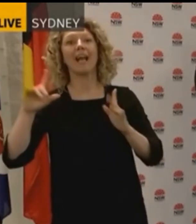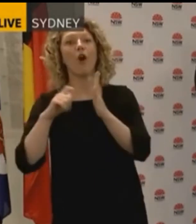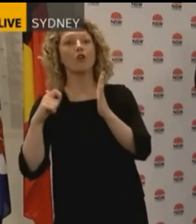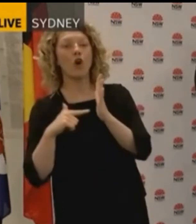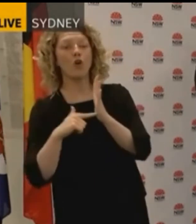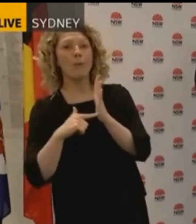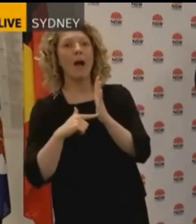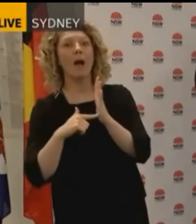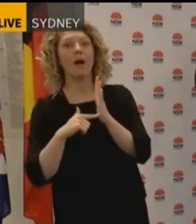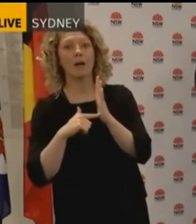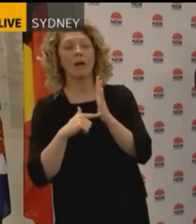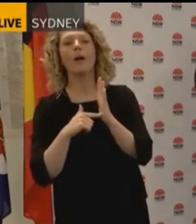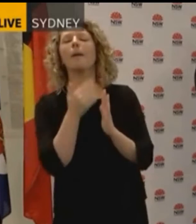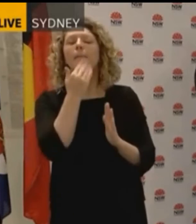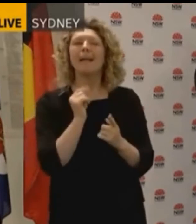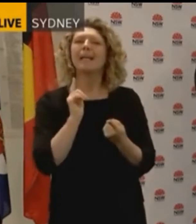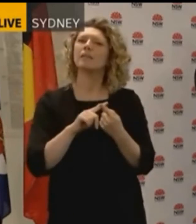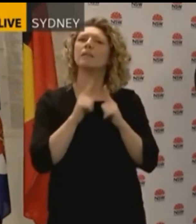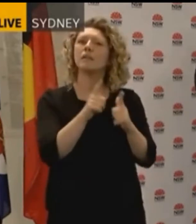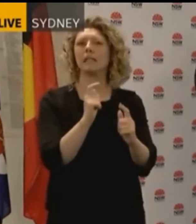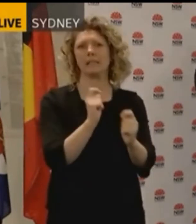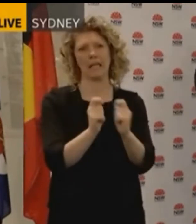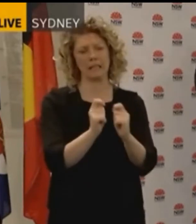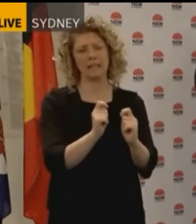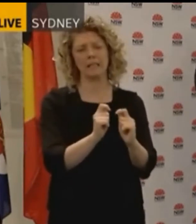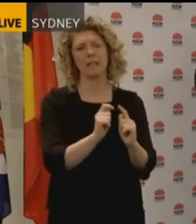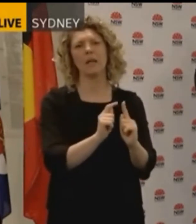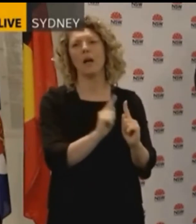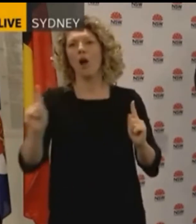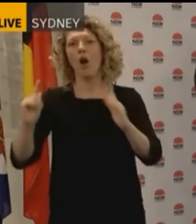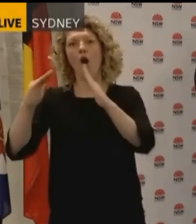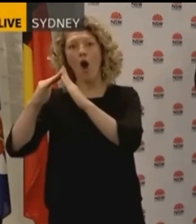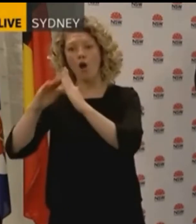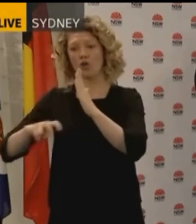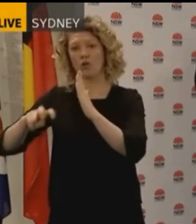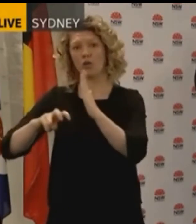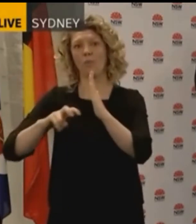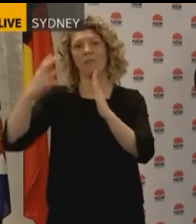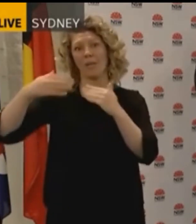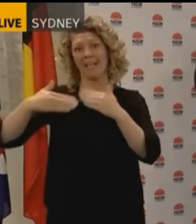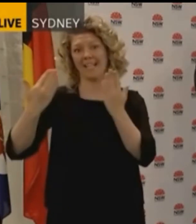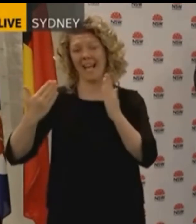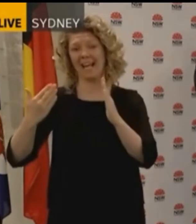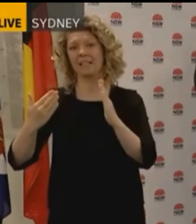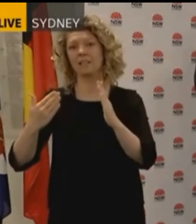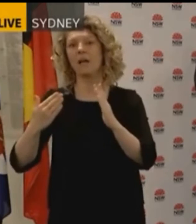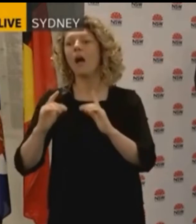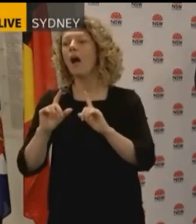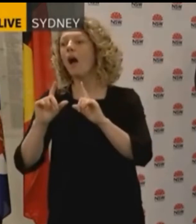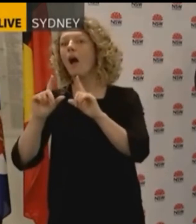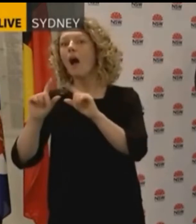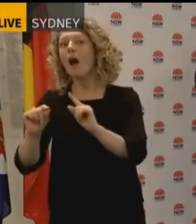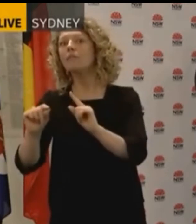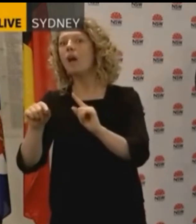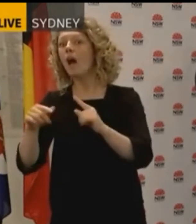we're asking you to get tested, isolate and remain in isolation, monitor for symptoms, get re-tested if any